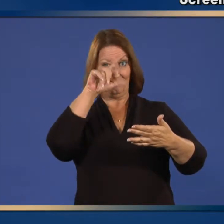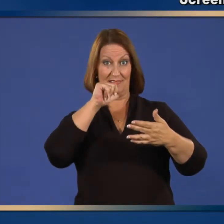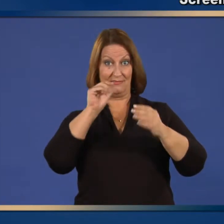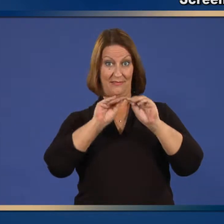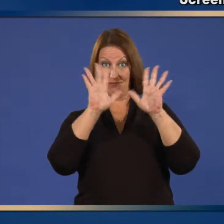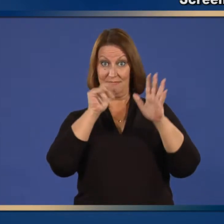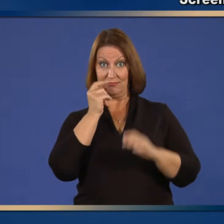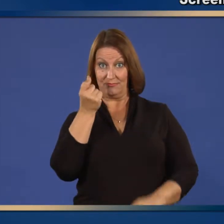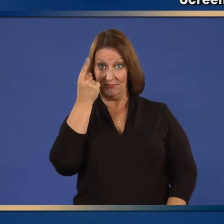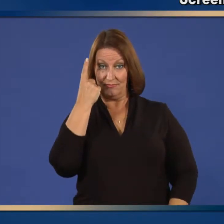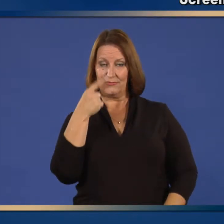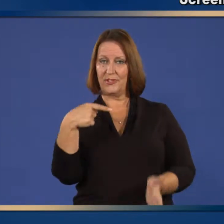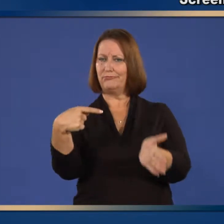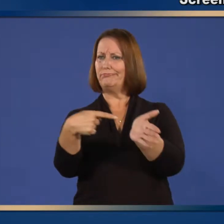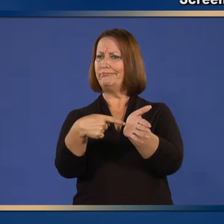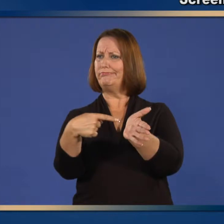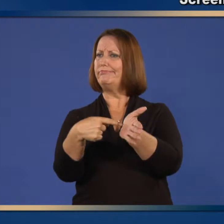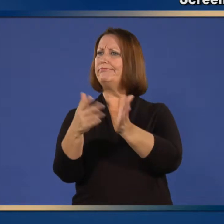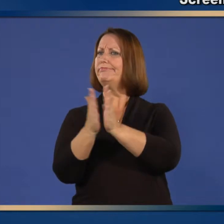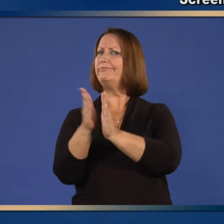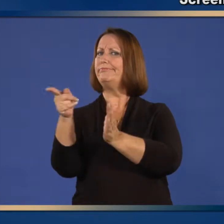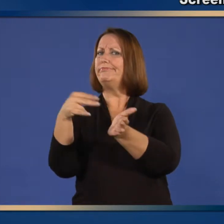provider to explain it.